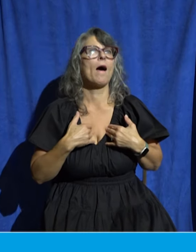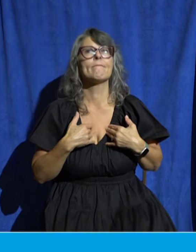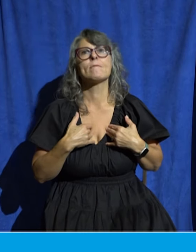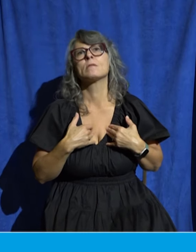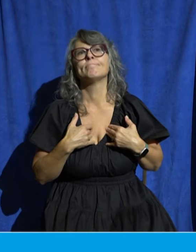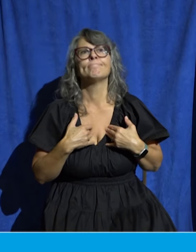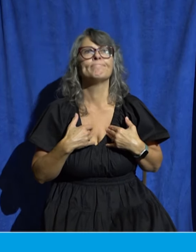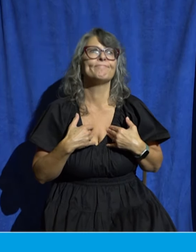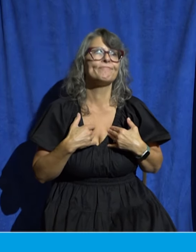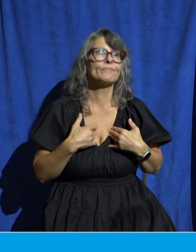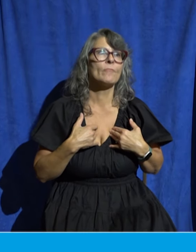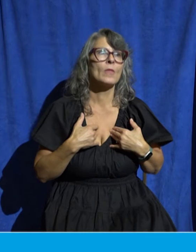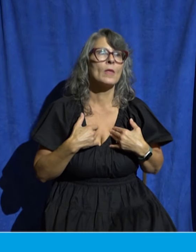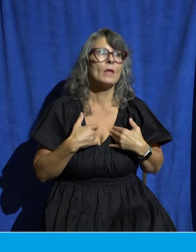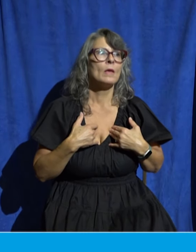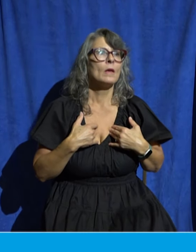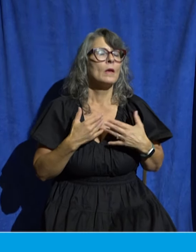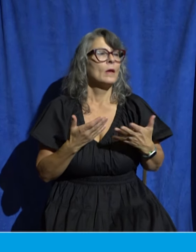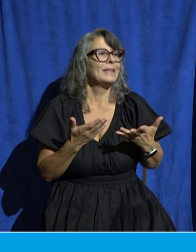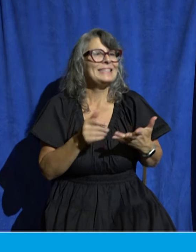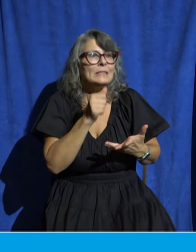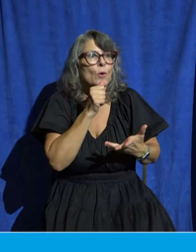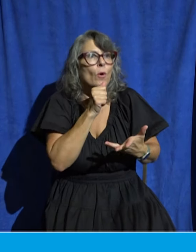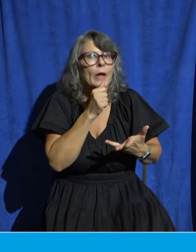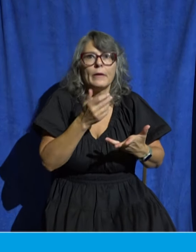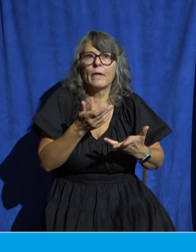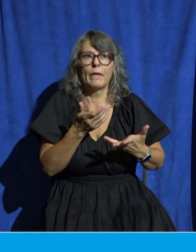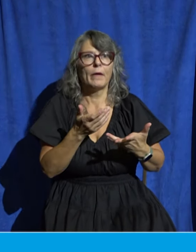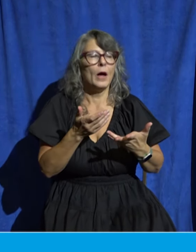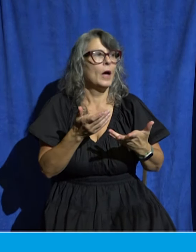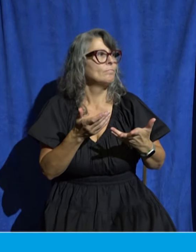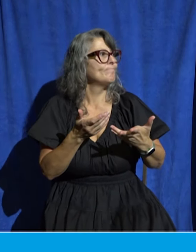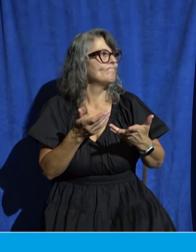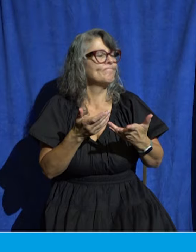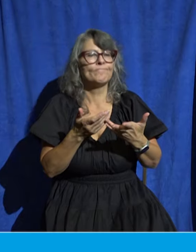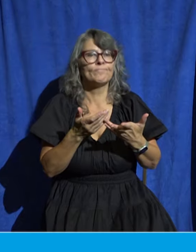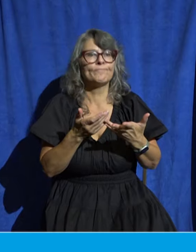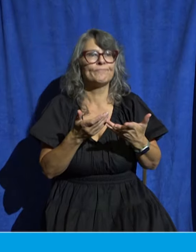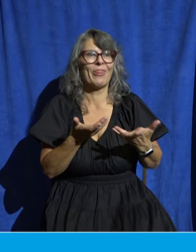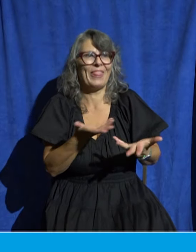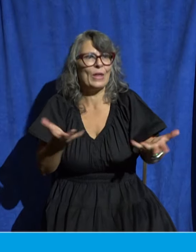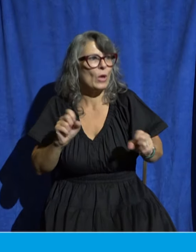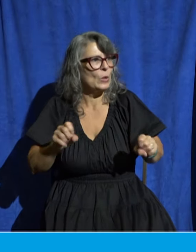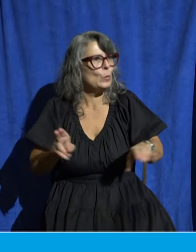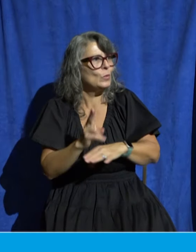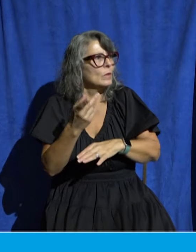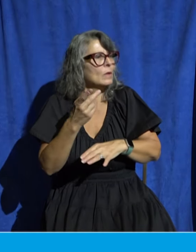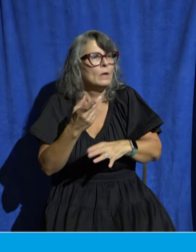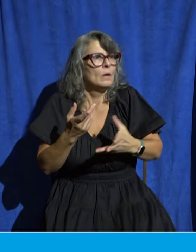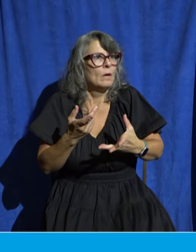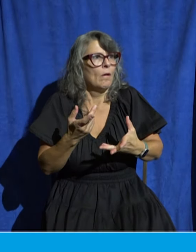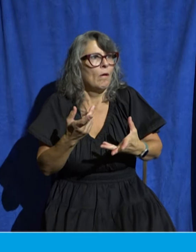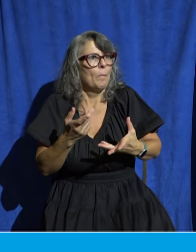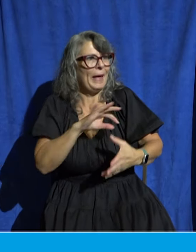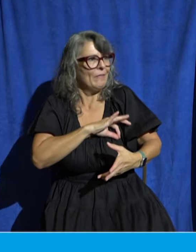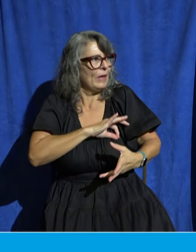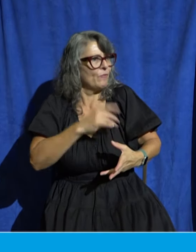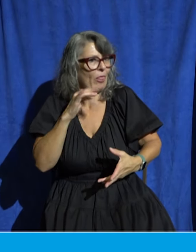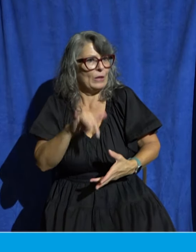moments like that where we've realized, I wish I would have known that sooner. Or we've said, I would have been so much more effective